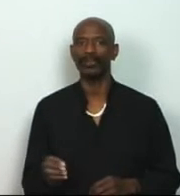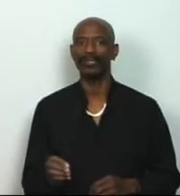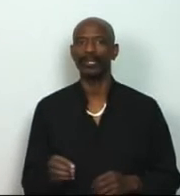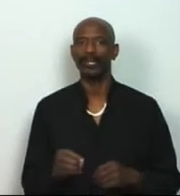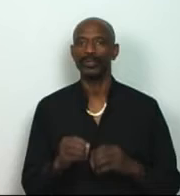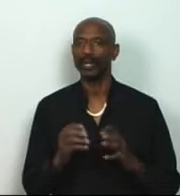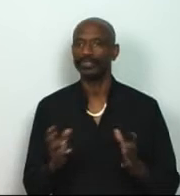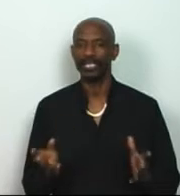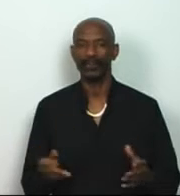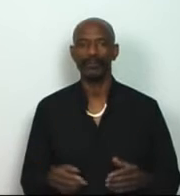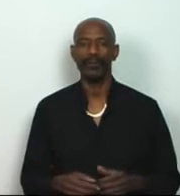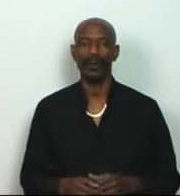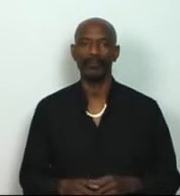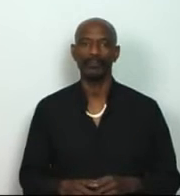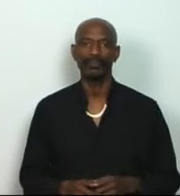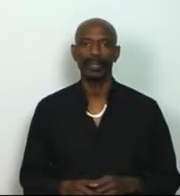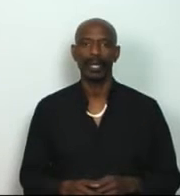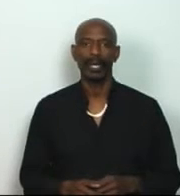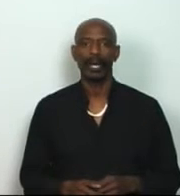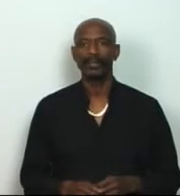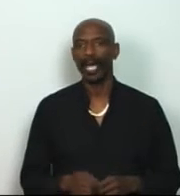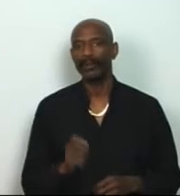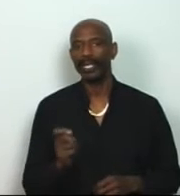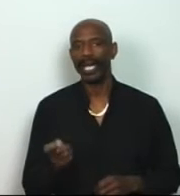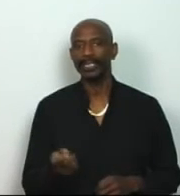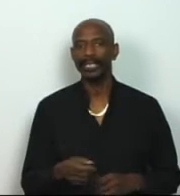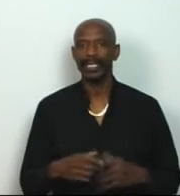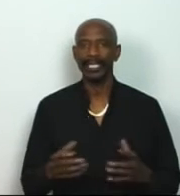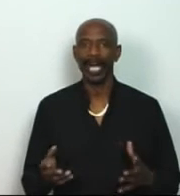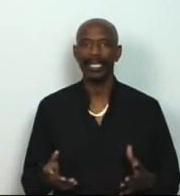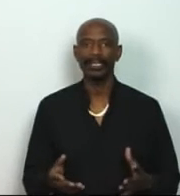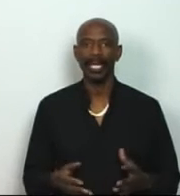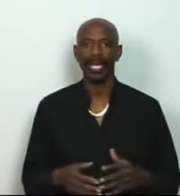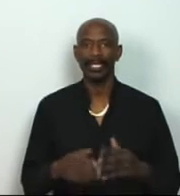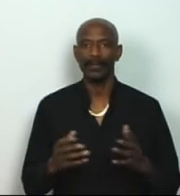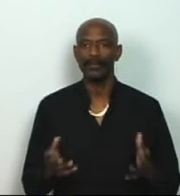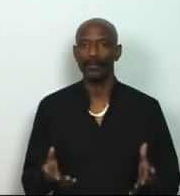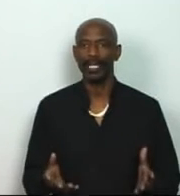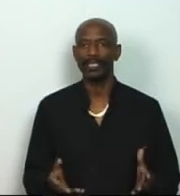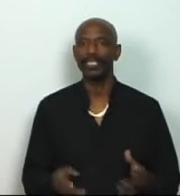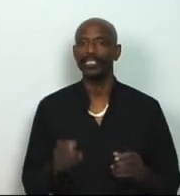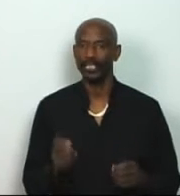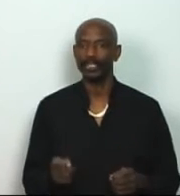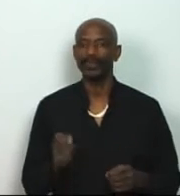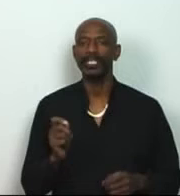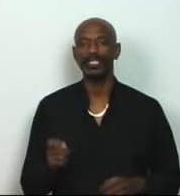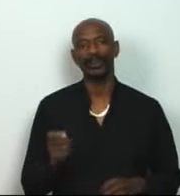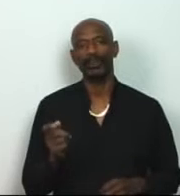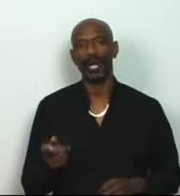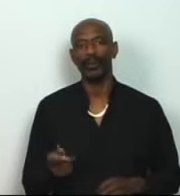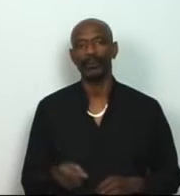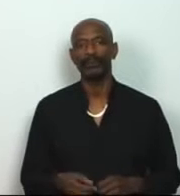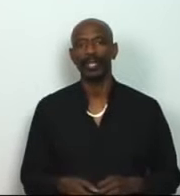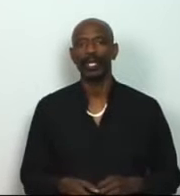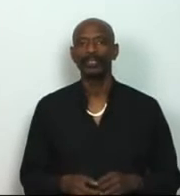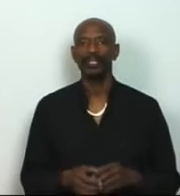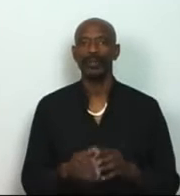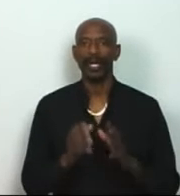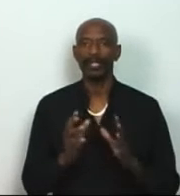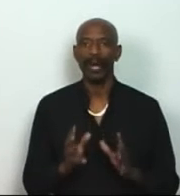you have seen before. Now, I realize that knowledge and information is just potential power, so my goal